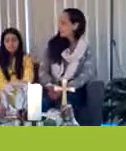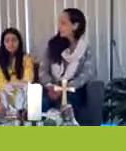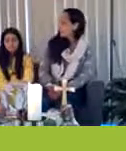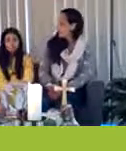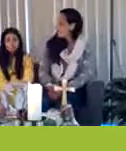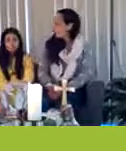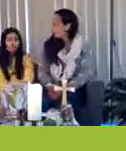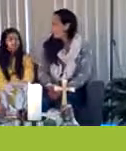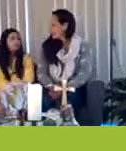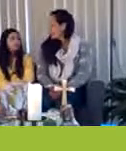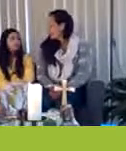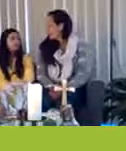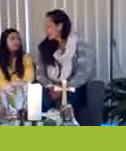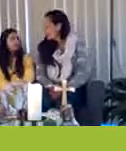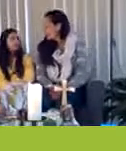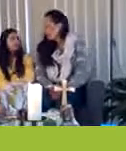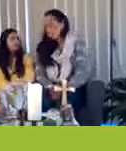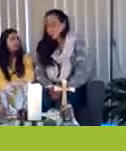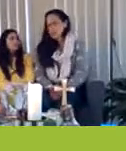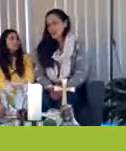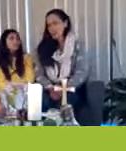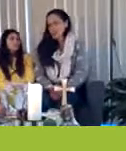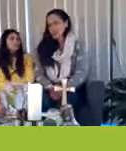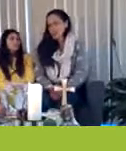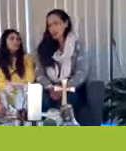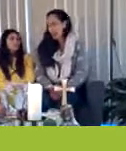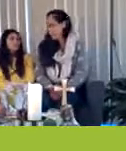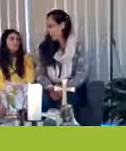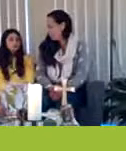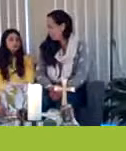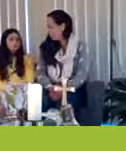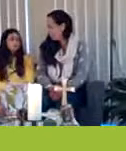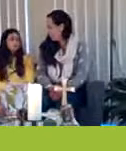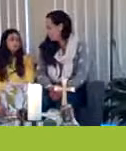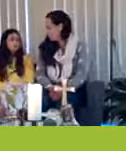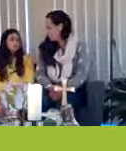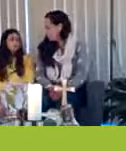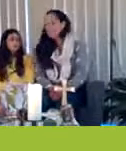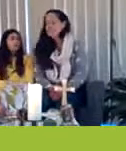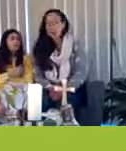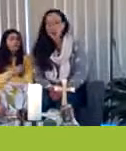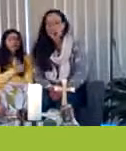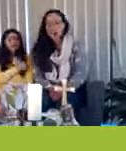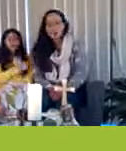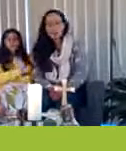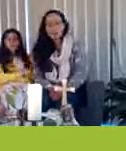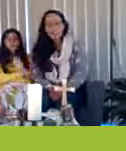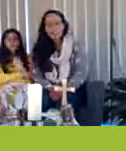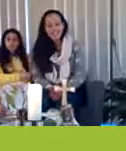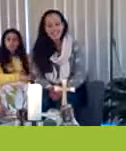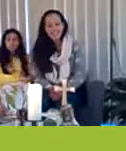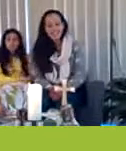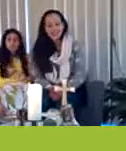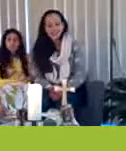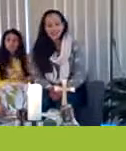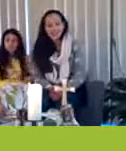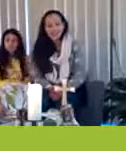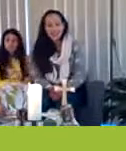Which apostle was the one that spoke to Jesus and said, no way, we can't believe you. Simon Peter. Simon Peter. And I think